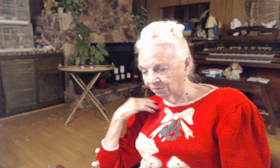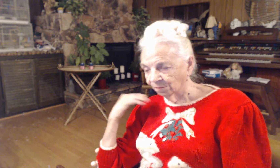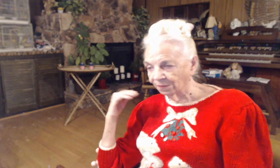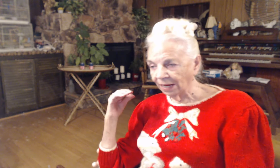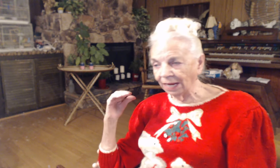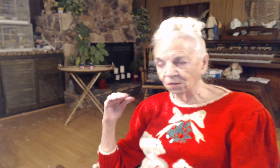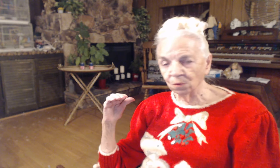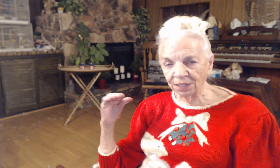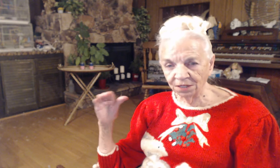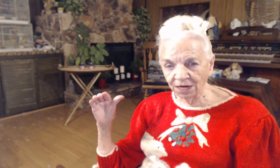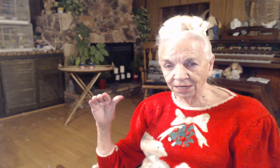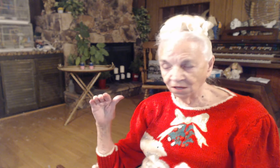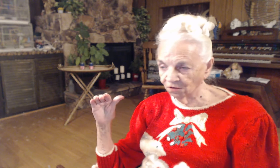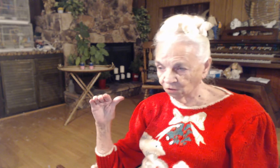And when he died on the cross.